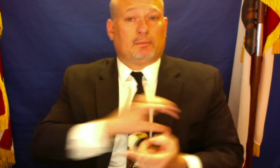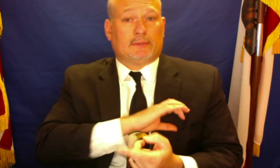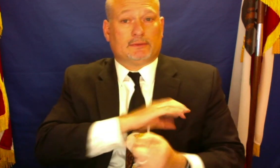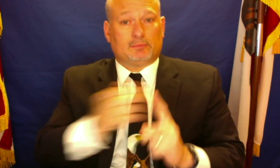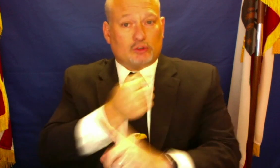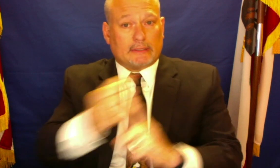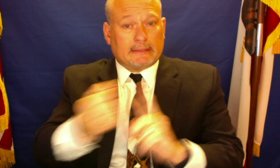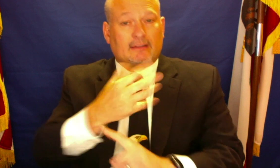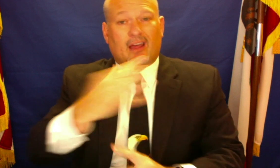brutality and violence.